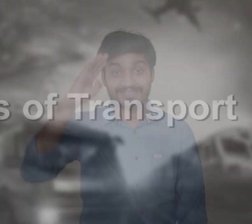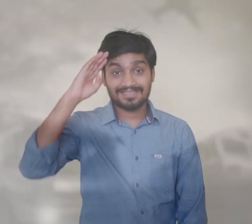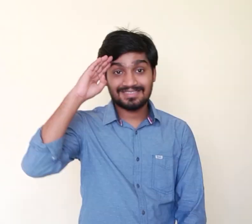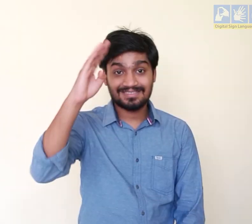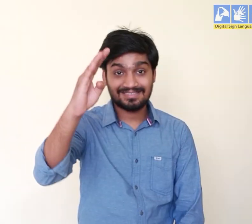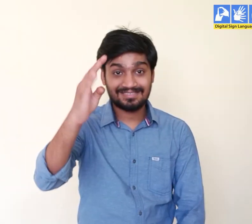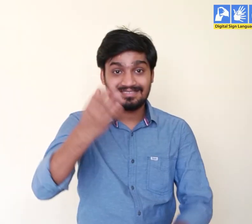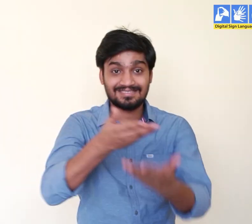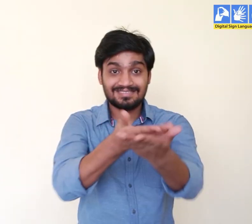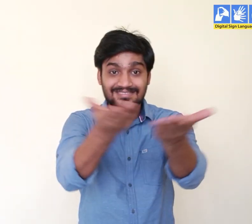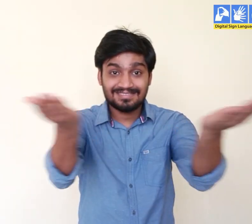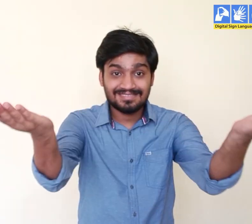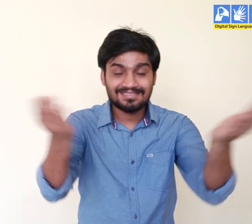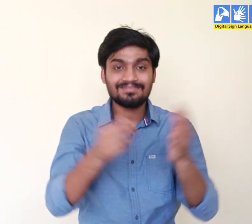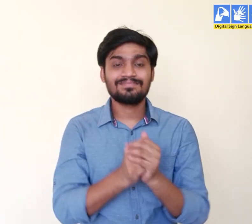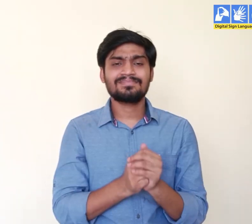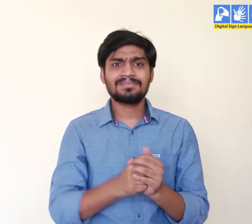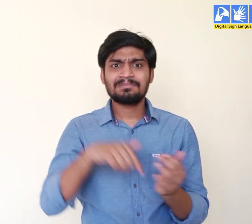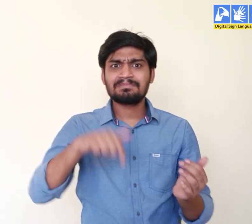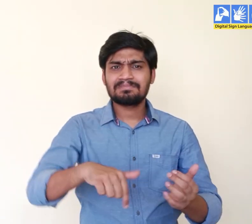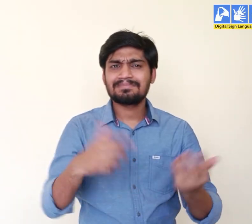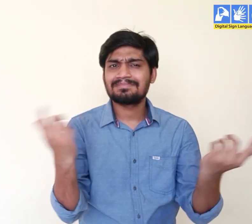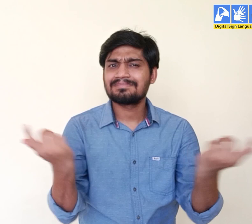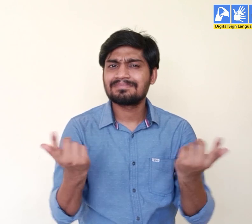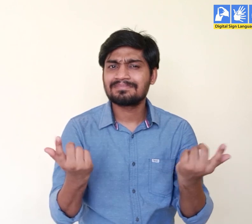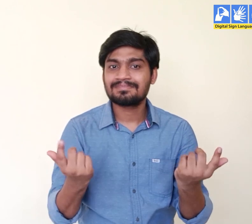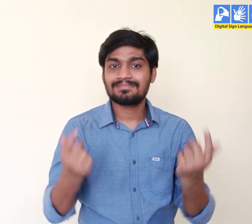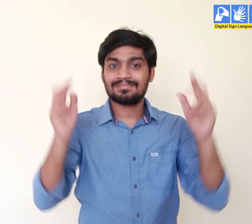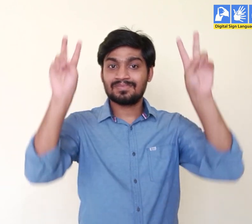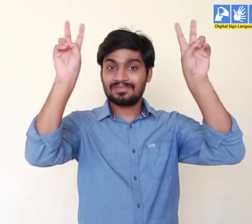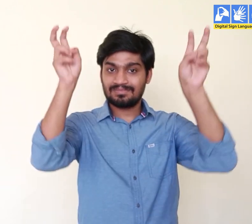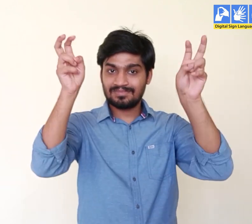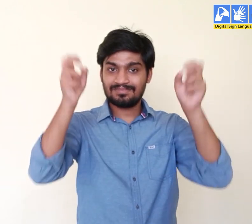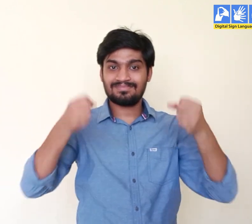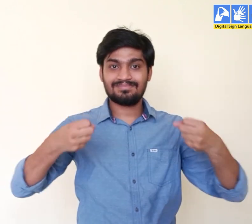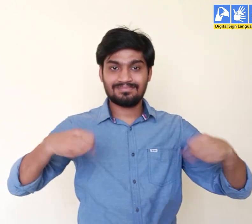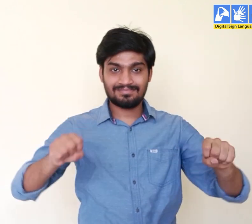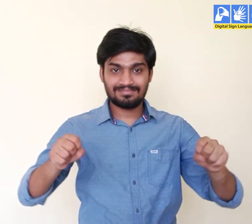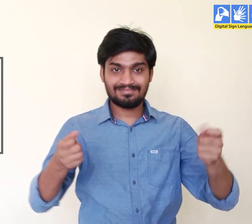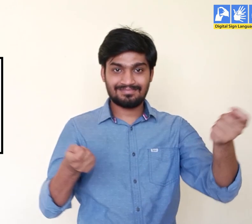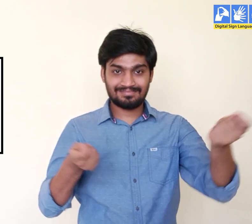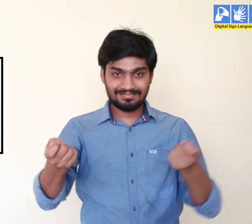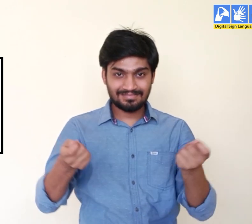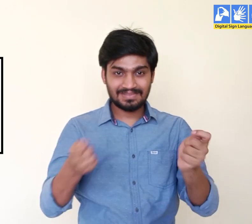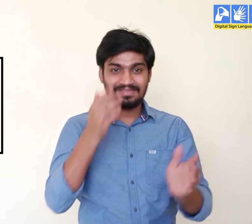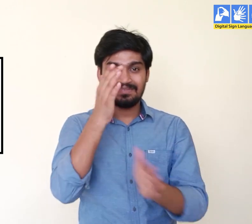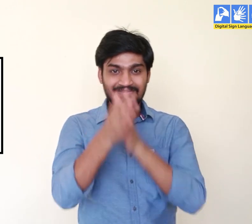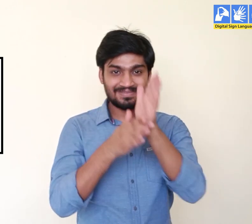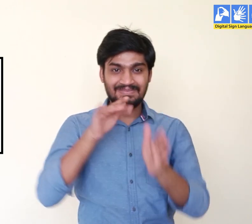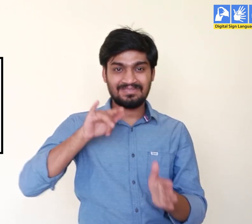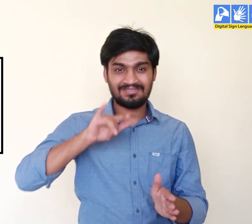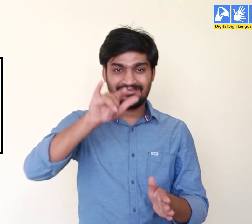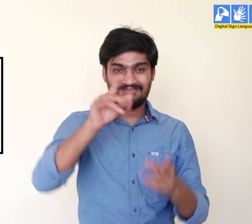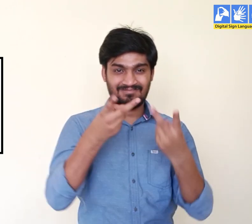Hello everyone. Today's topic is different means of transport